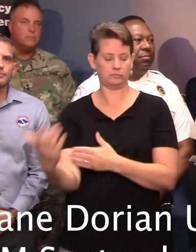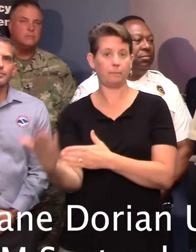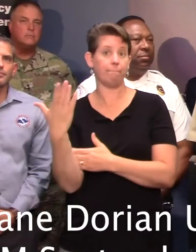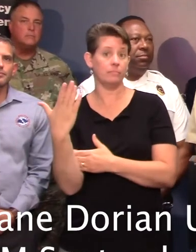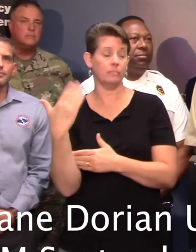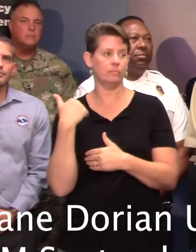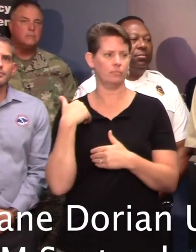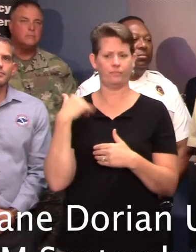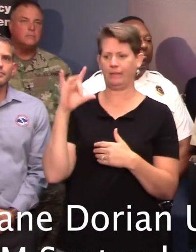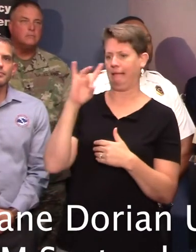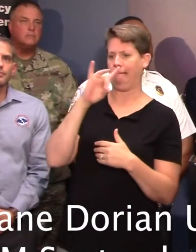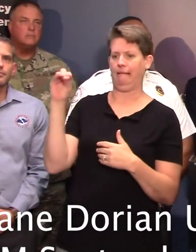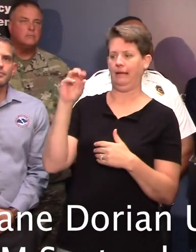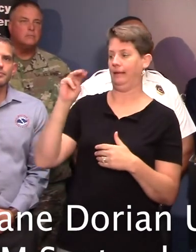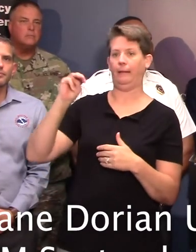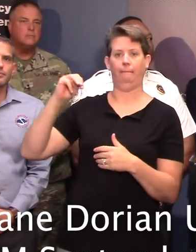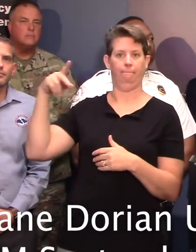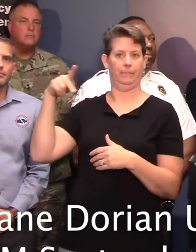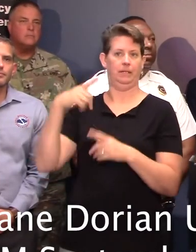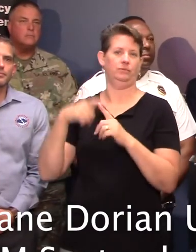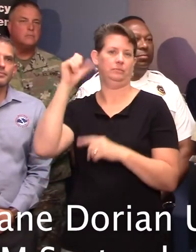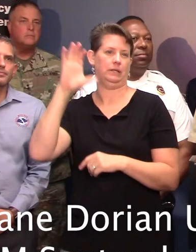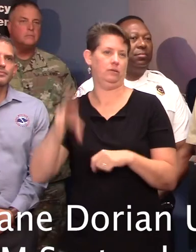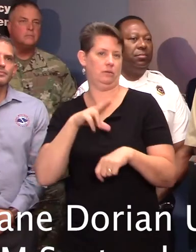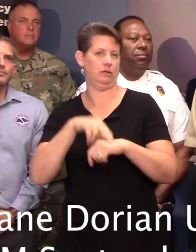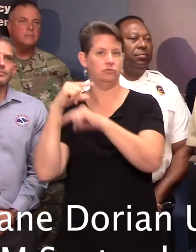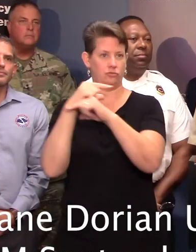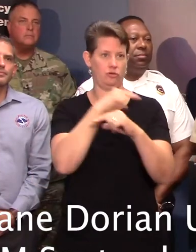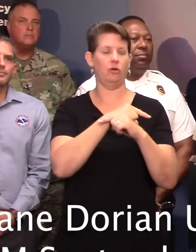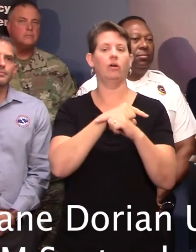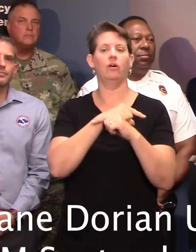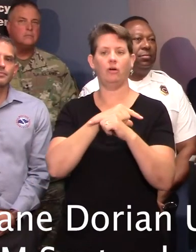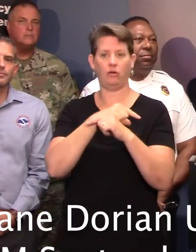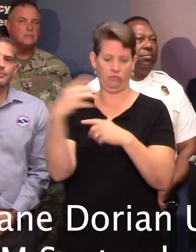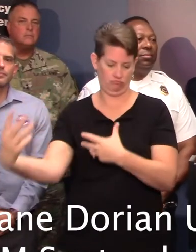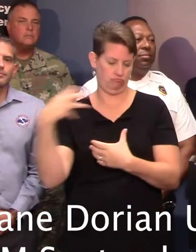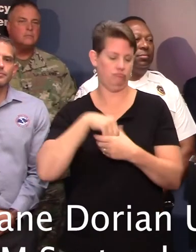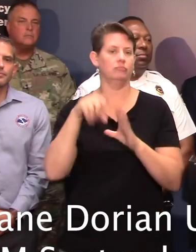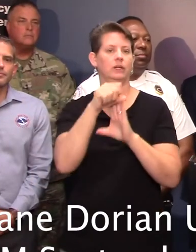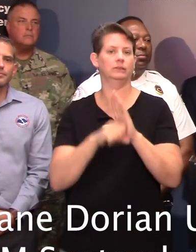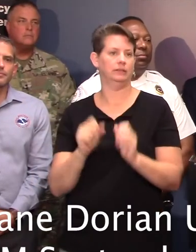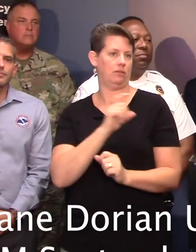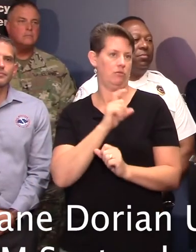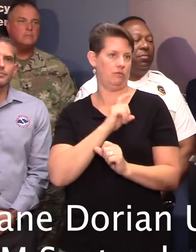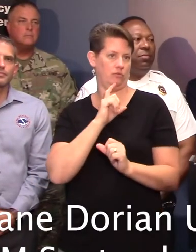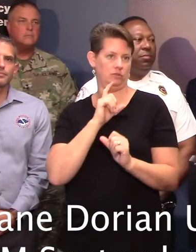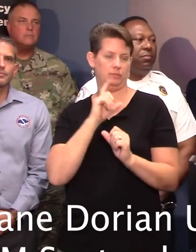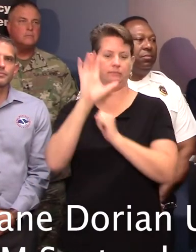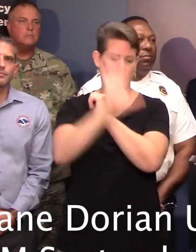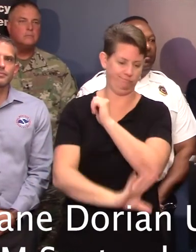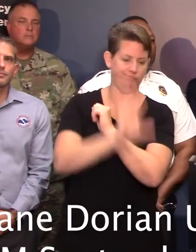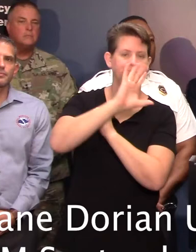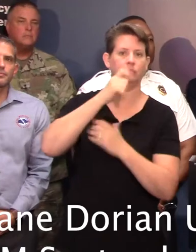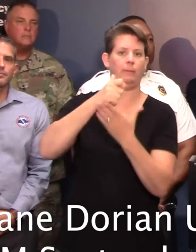had 80 MPs from the South Carolina National Guard that joined our state law enforcement folks on the coast in the different